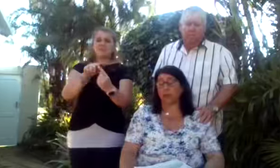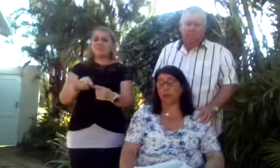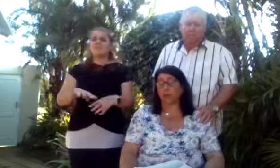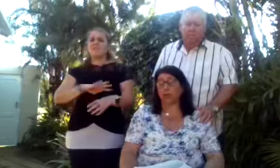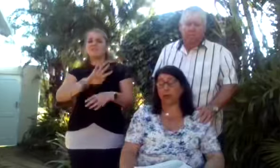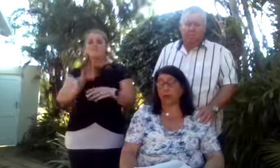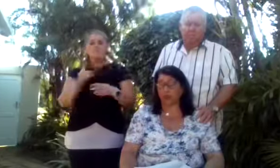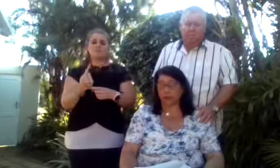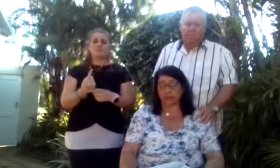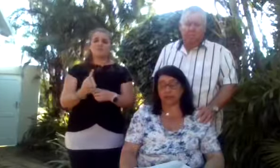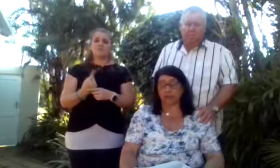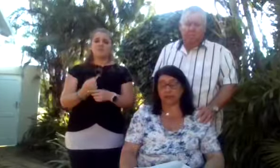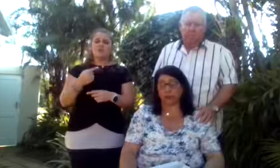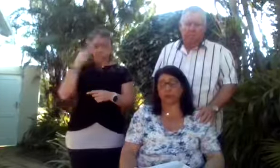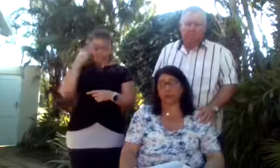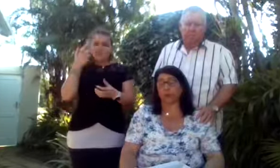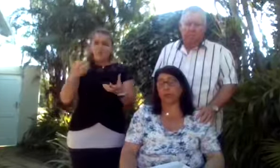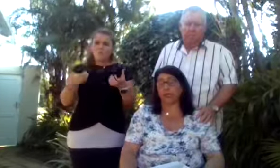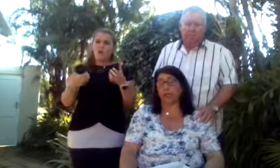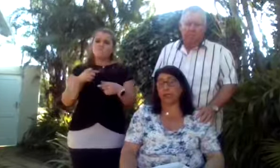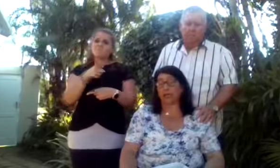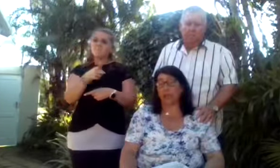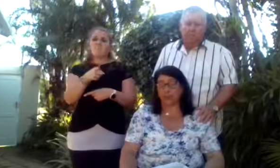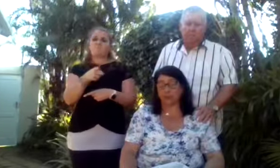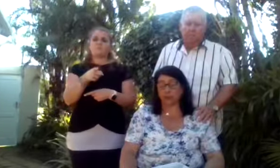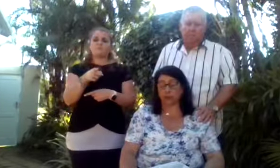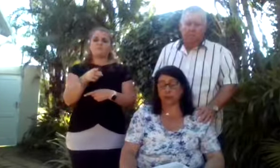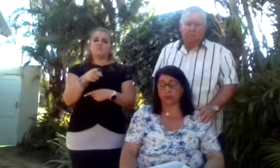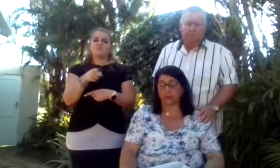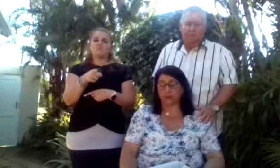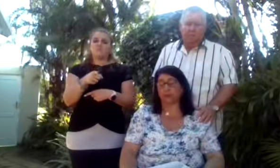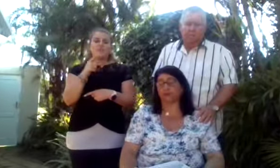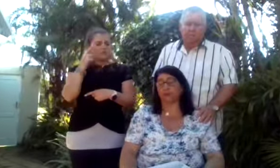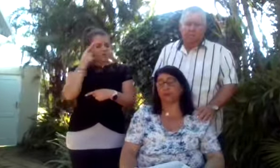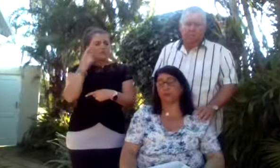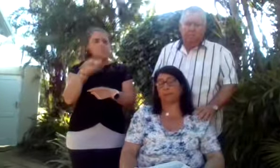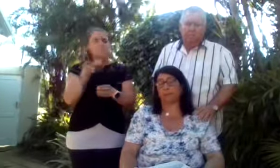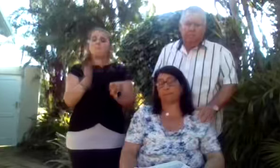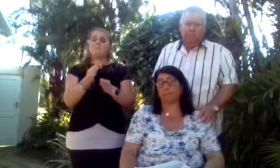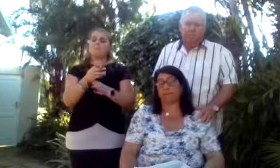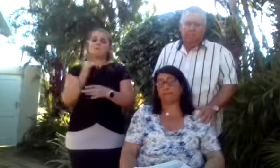We know how hard this is for you, and how much you will miss her.